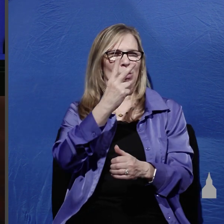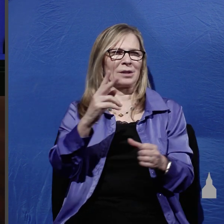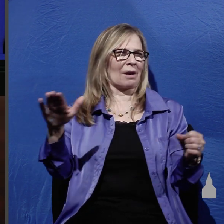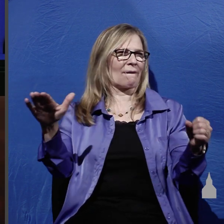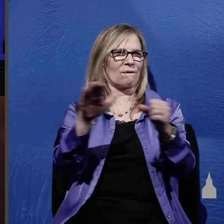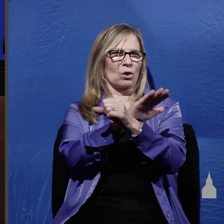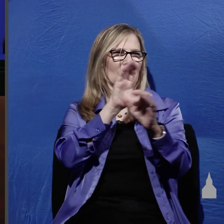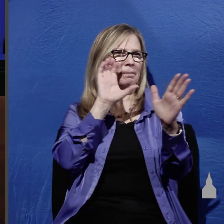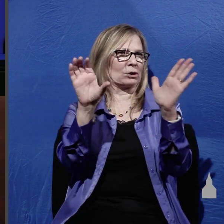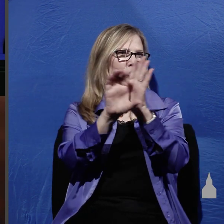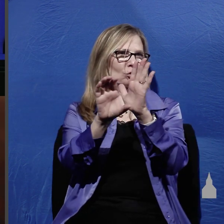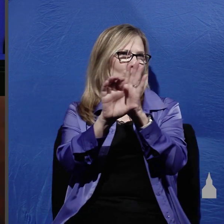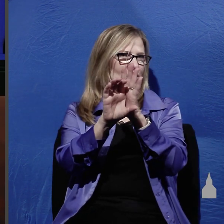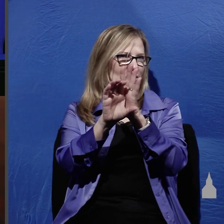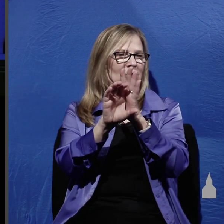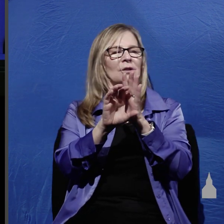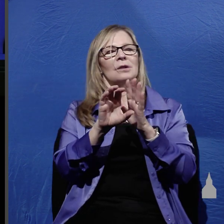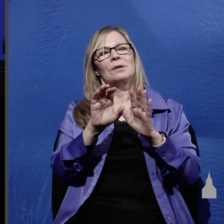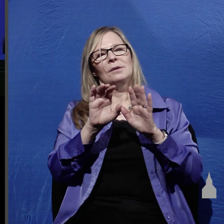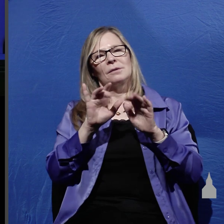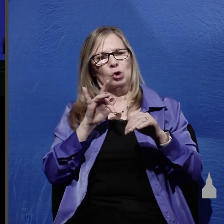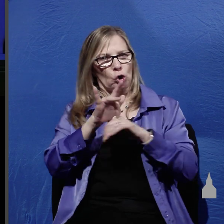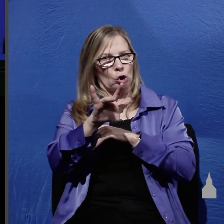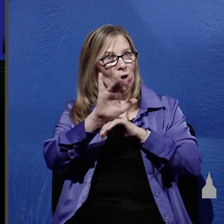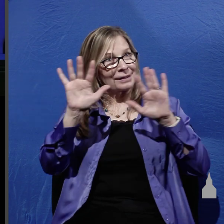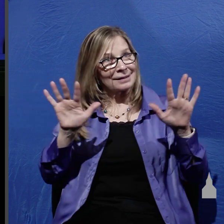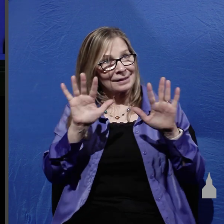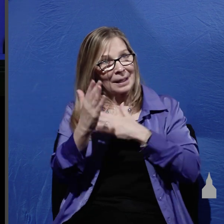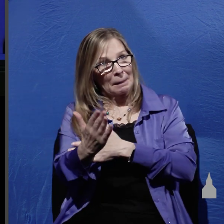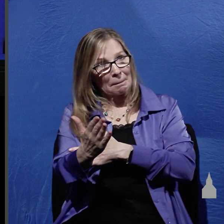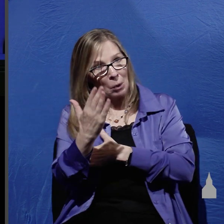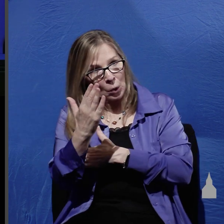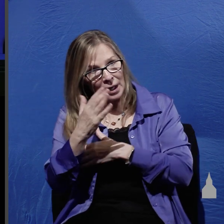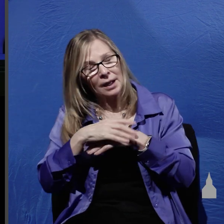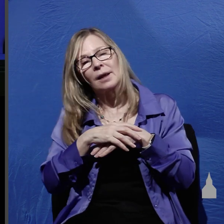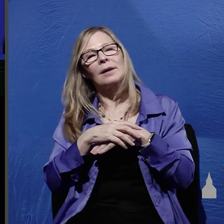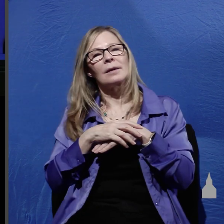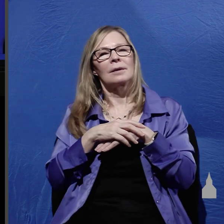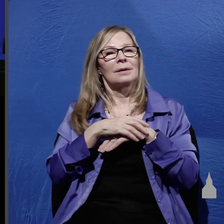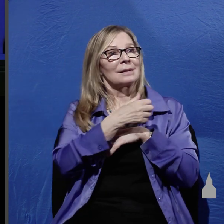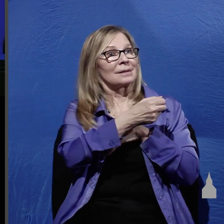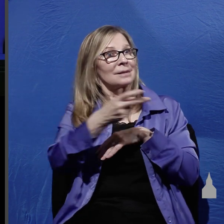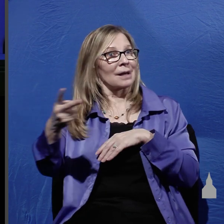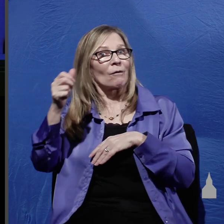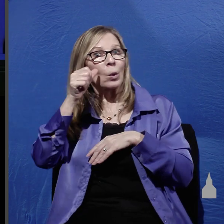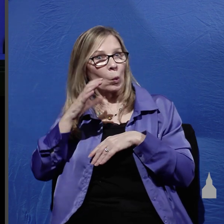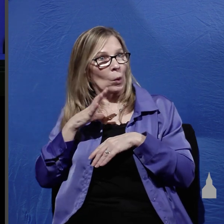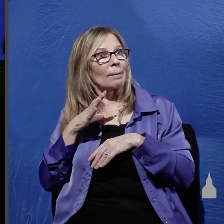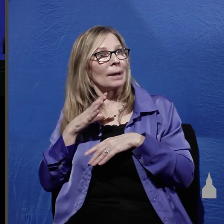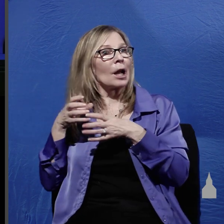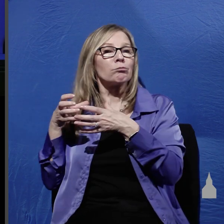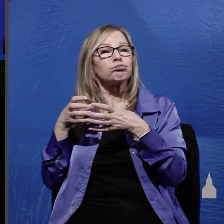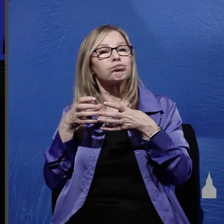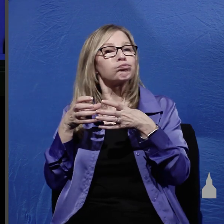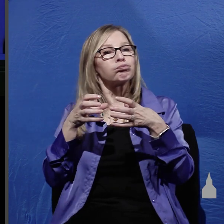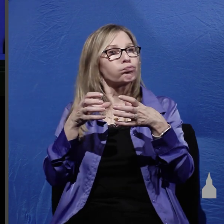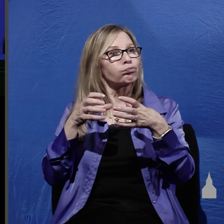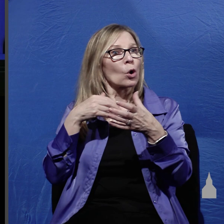picture the time is early Sunday morning and a number of women including Mary Magdalene they've come to the tomb